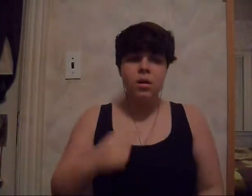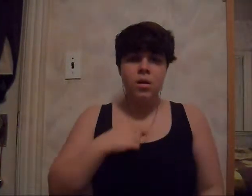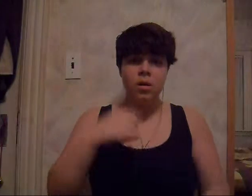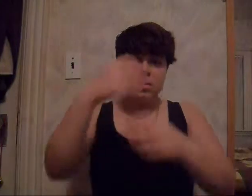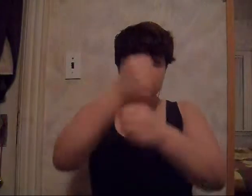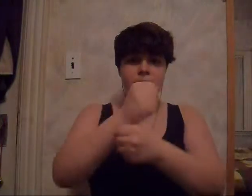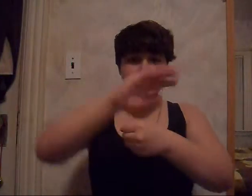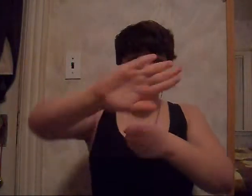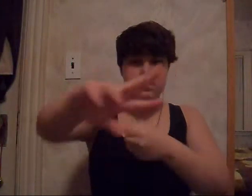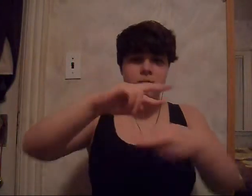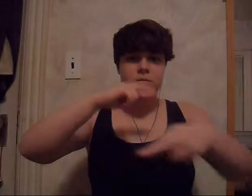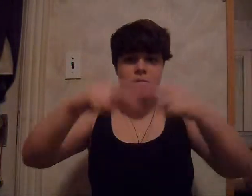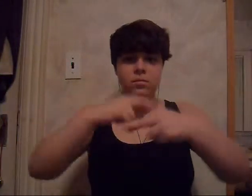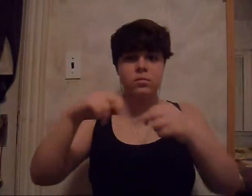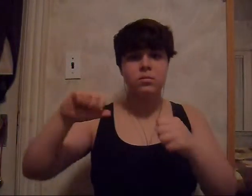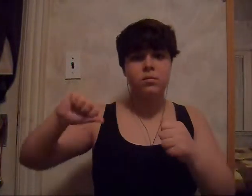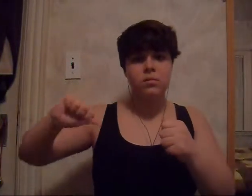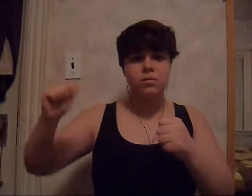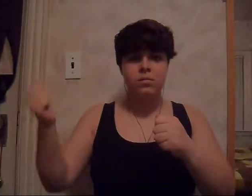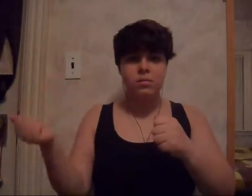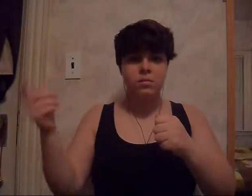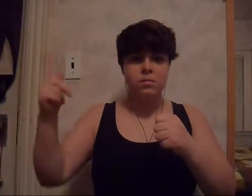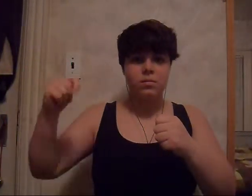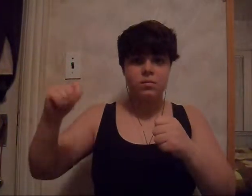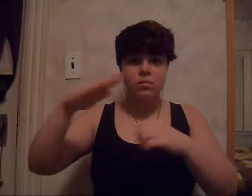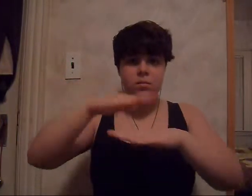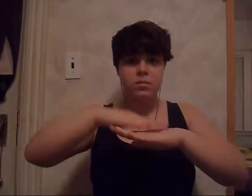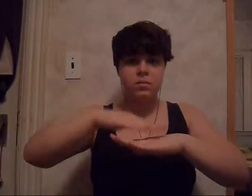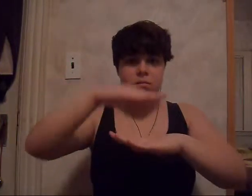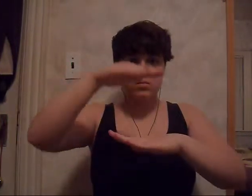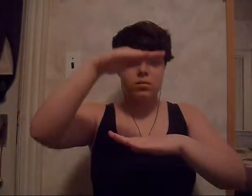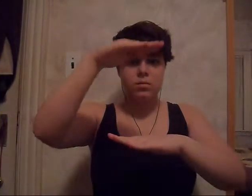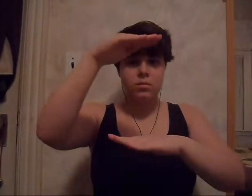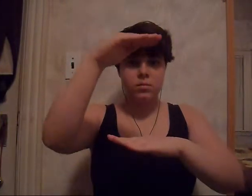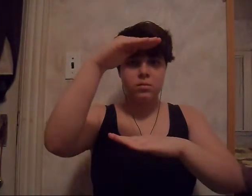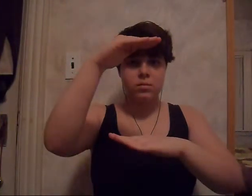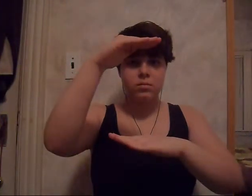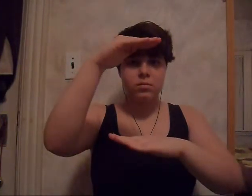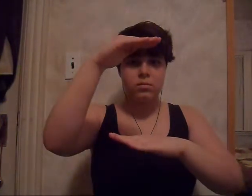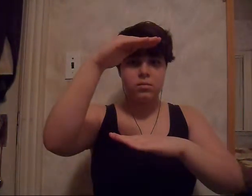I'm holding on your robe, got me ten feet off the ground